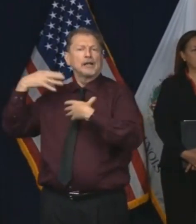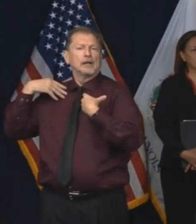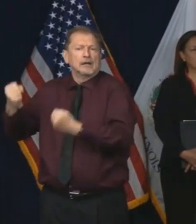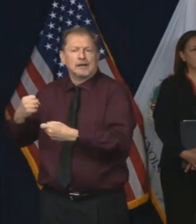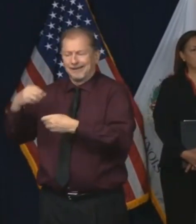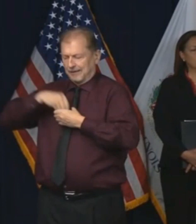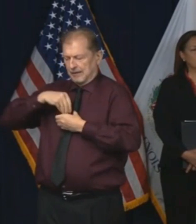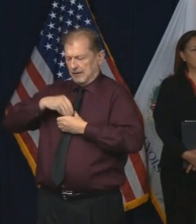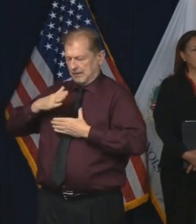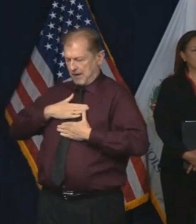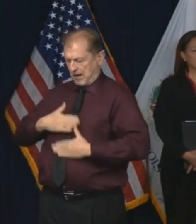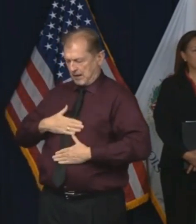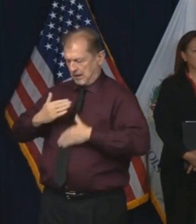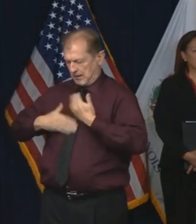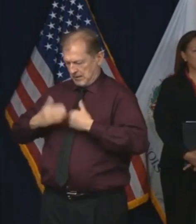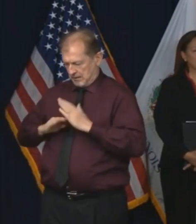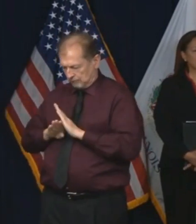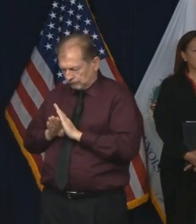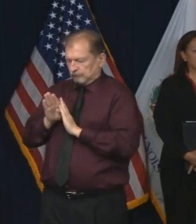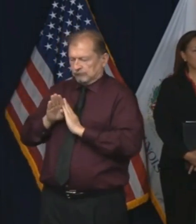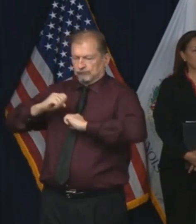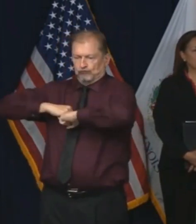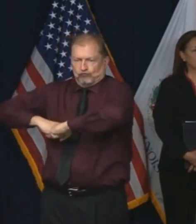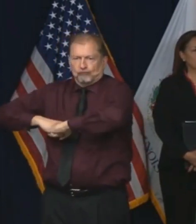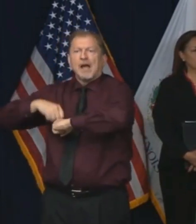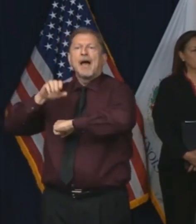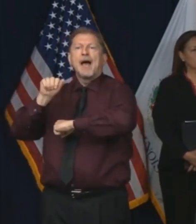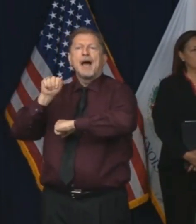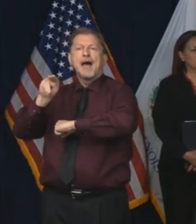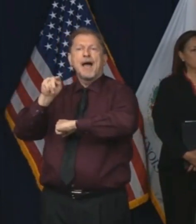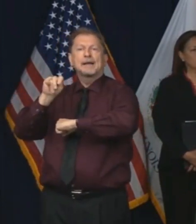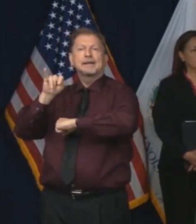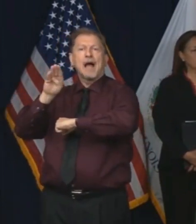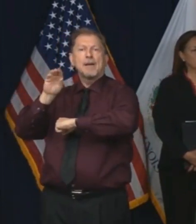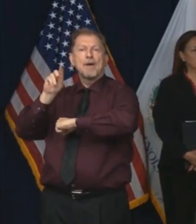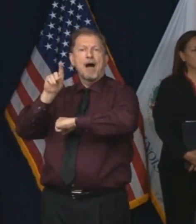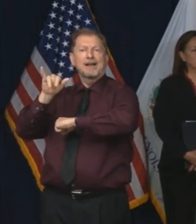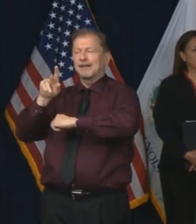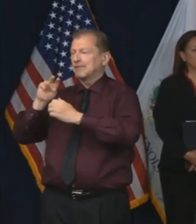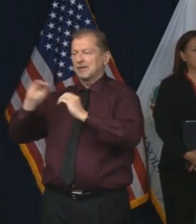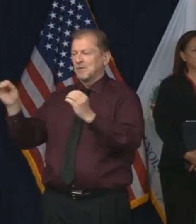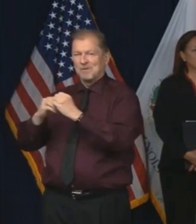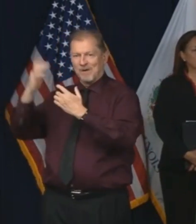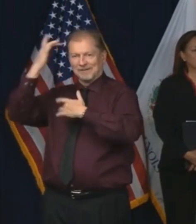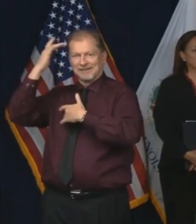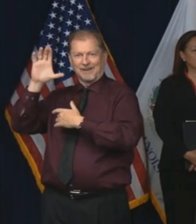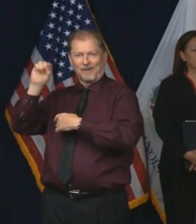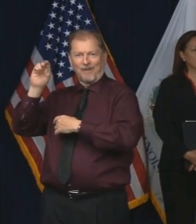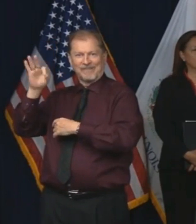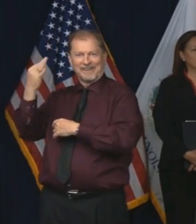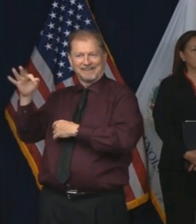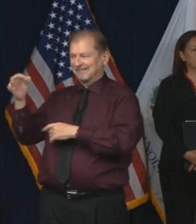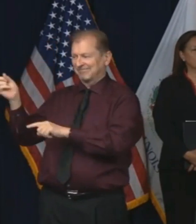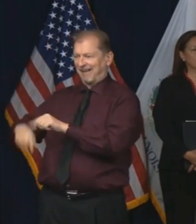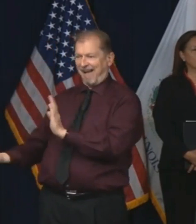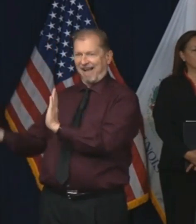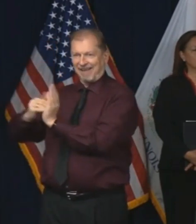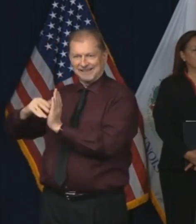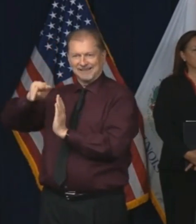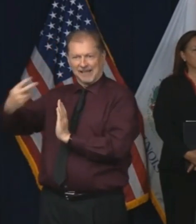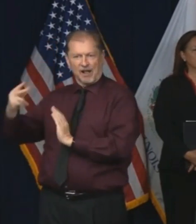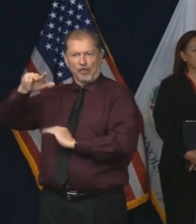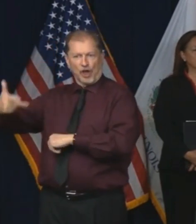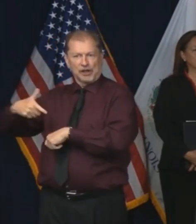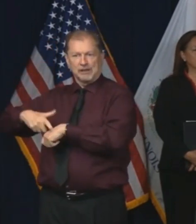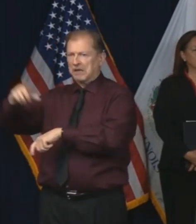antibodies, well, those people, in theory, are free of the virus and can't get it again. therefore, you know,